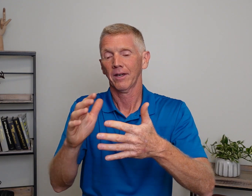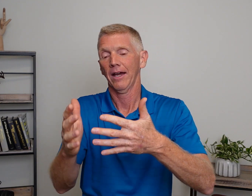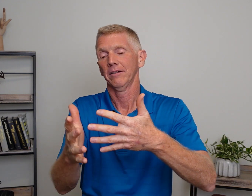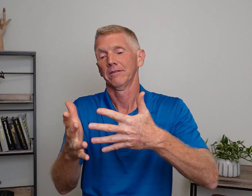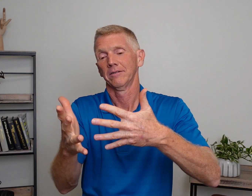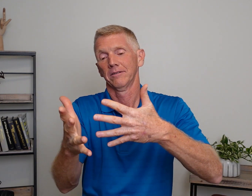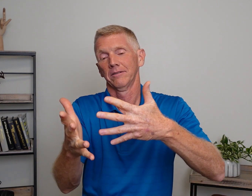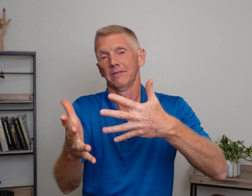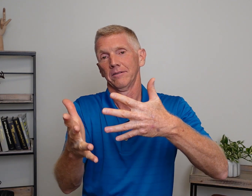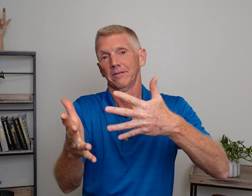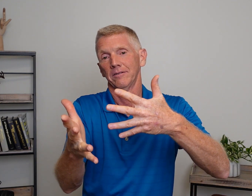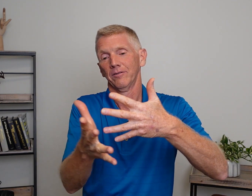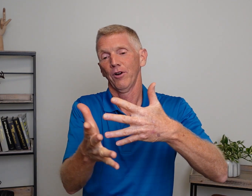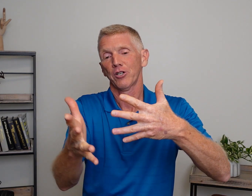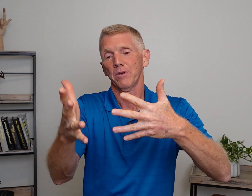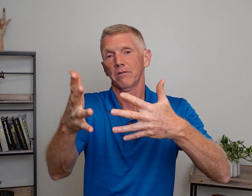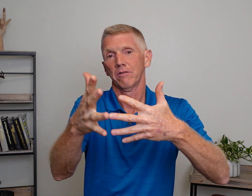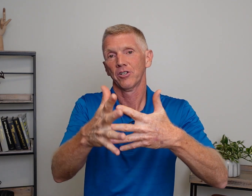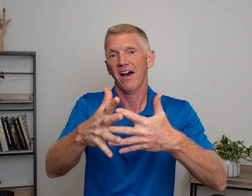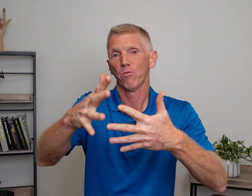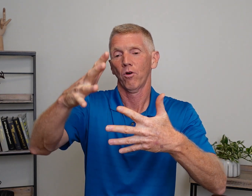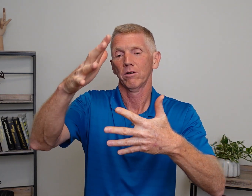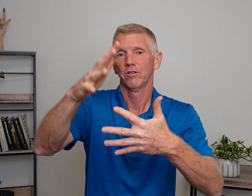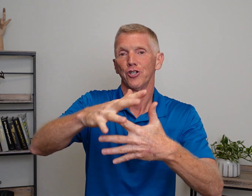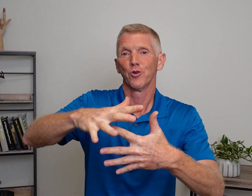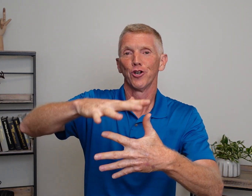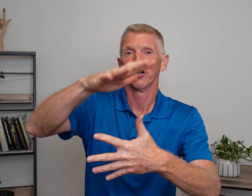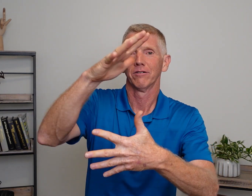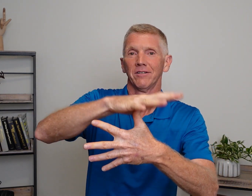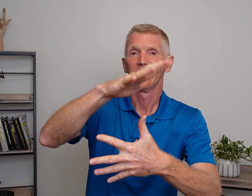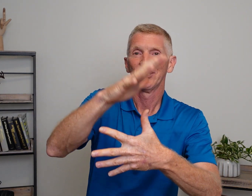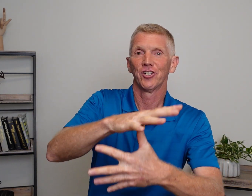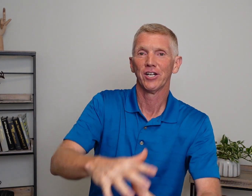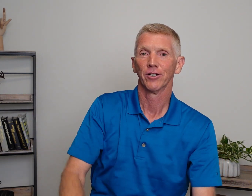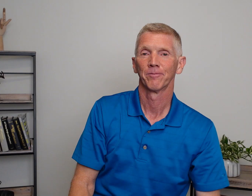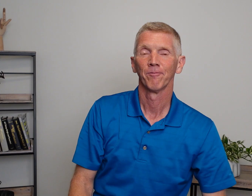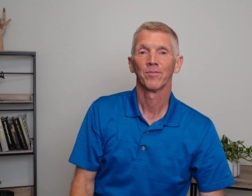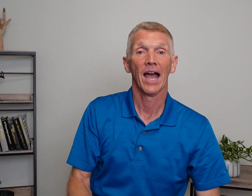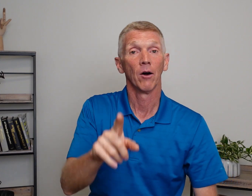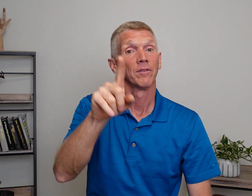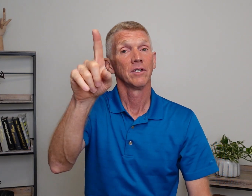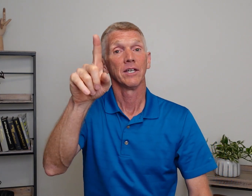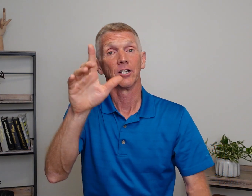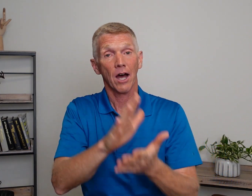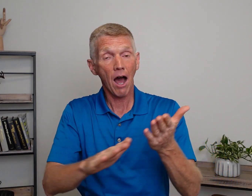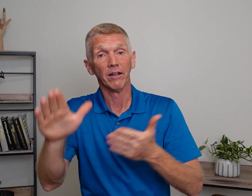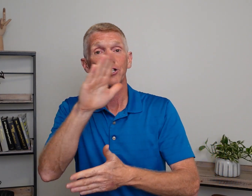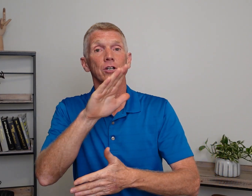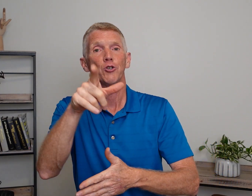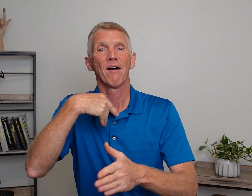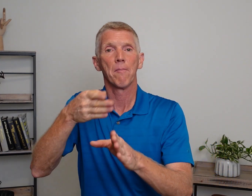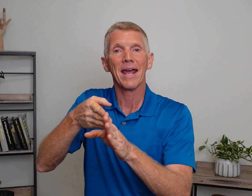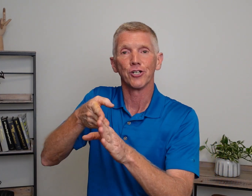Okay? Freshman, sophomore, junior, senior. Now, in college, you have a major.